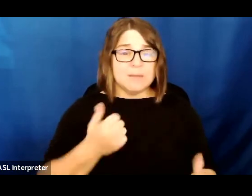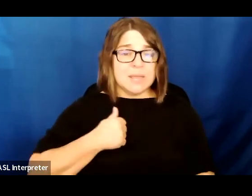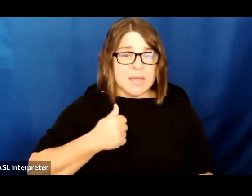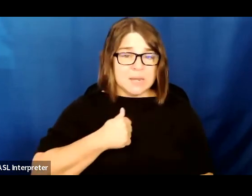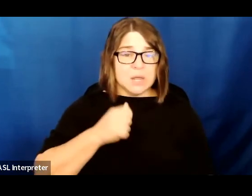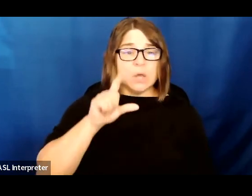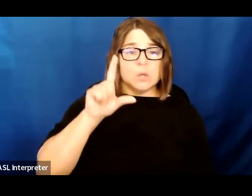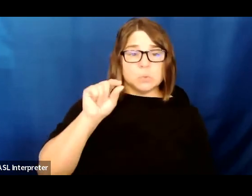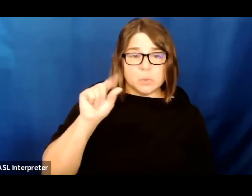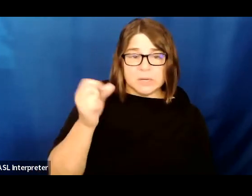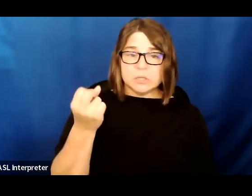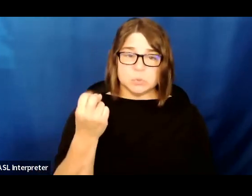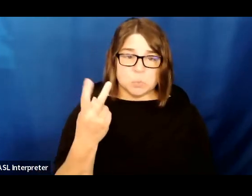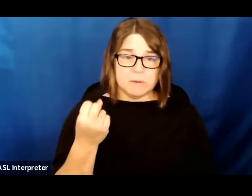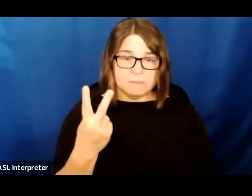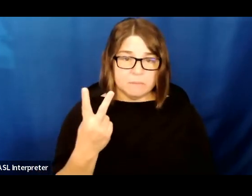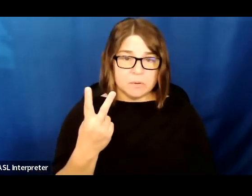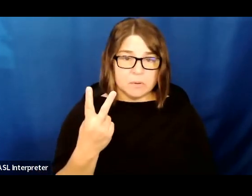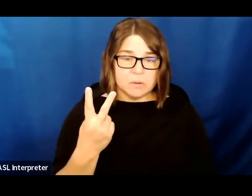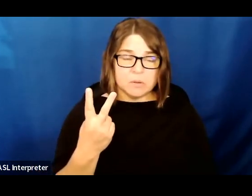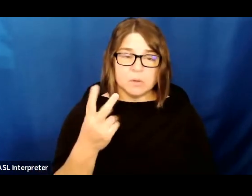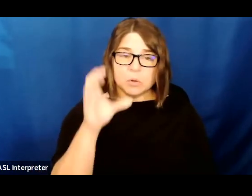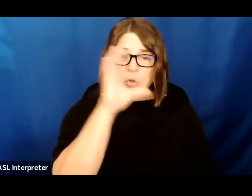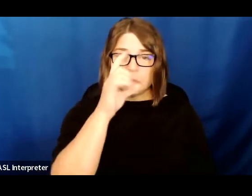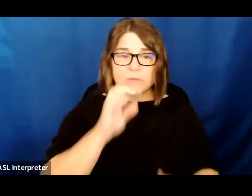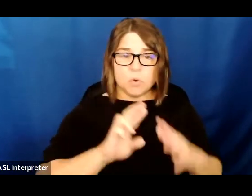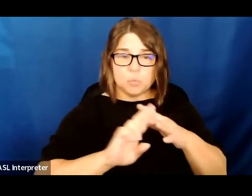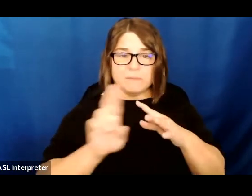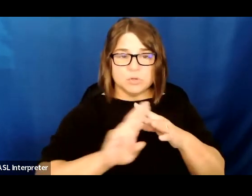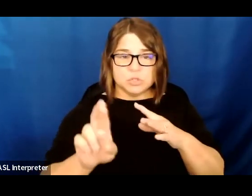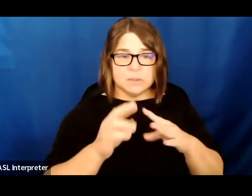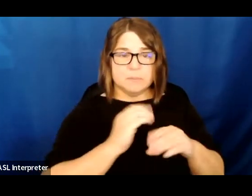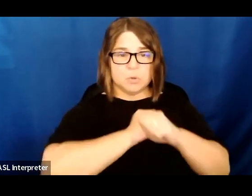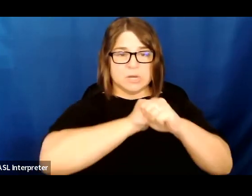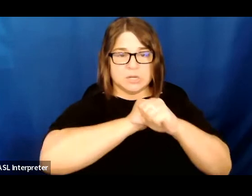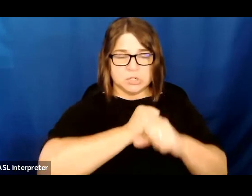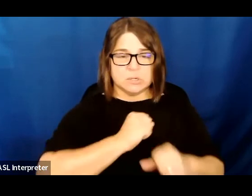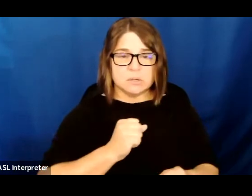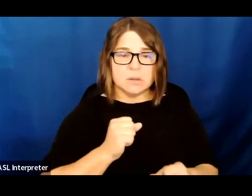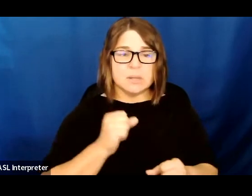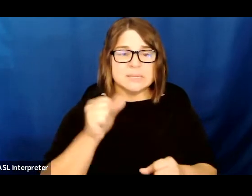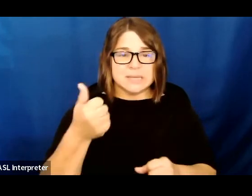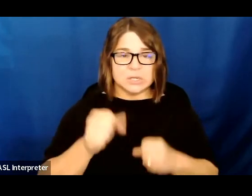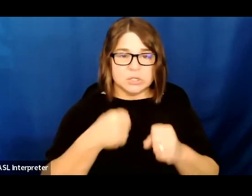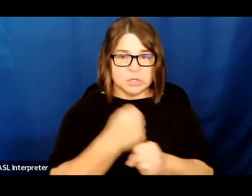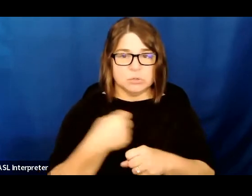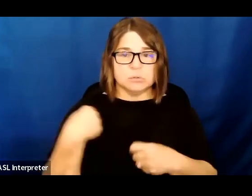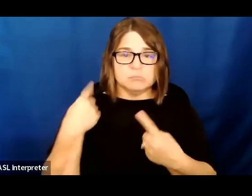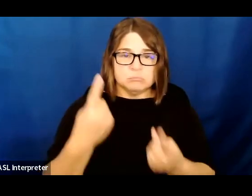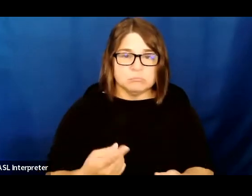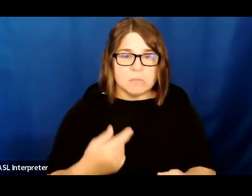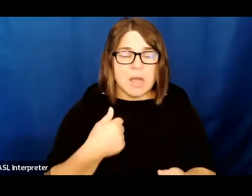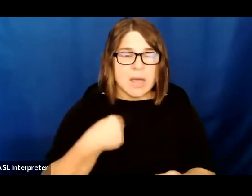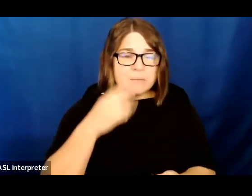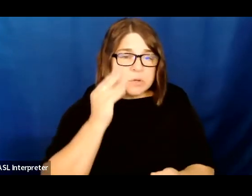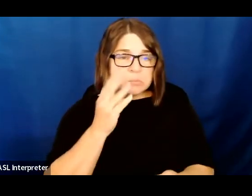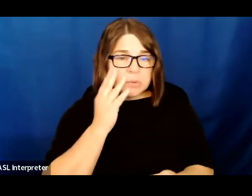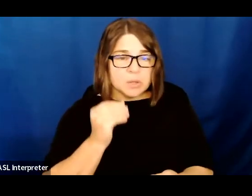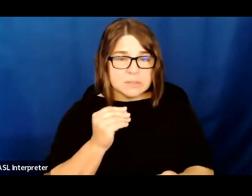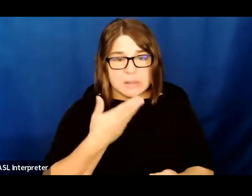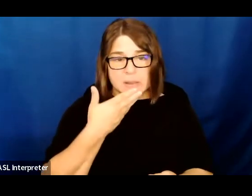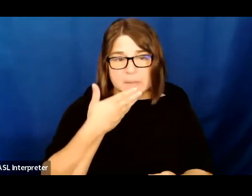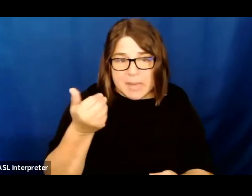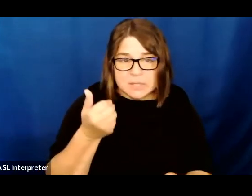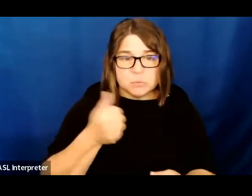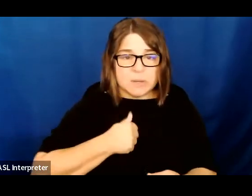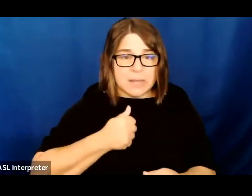2012 2012 to seek refugee protection. In the past 10 years, I've experienced the best of what Canada has to